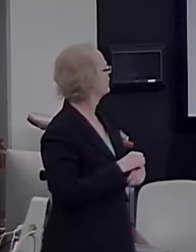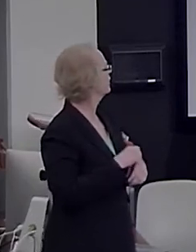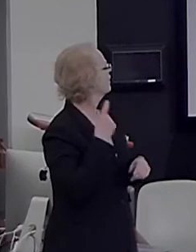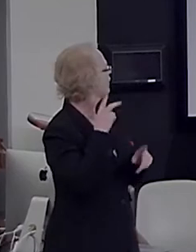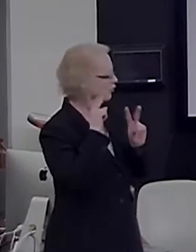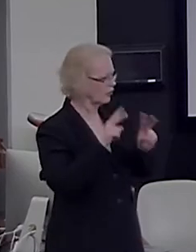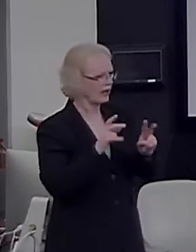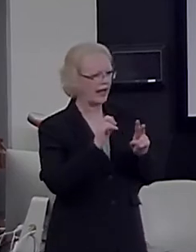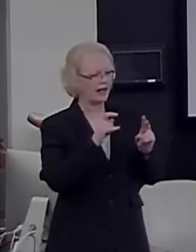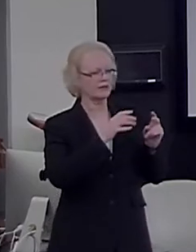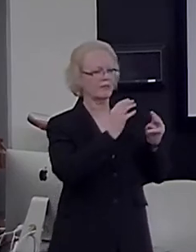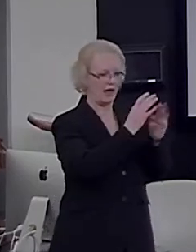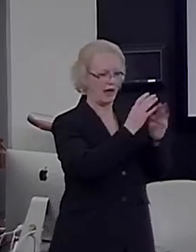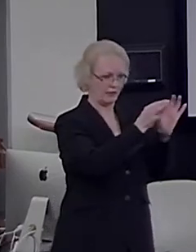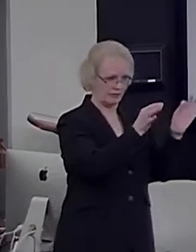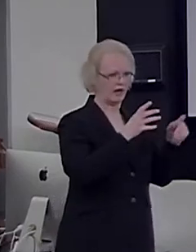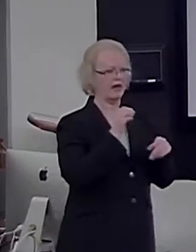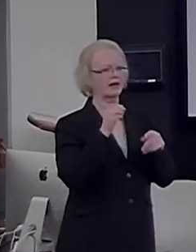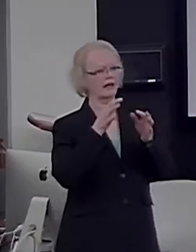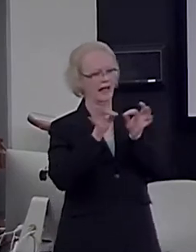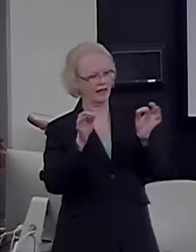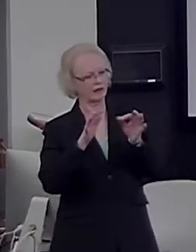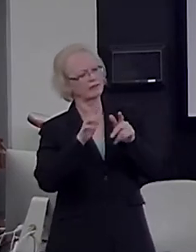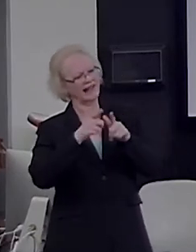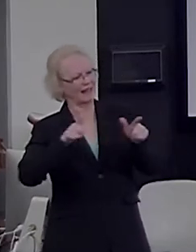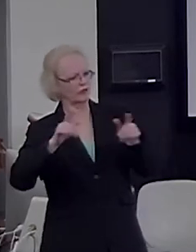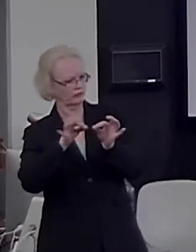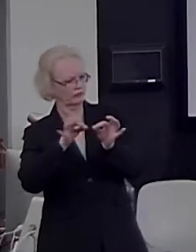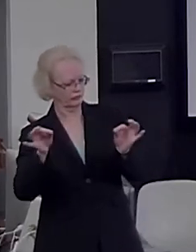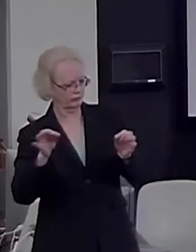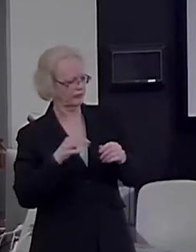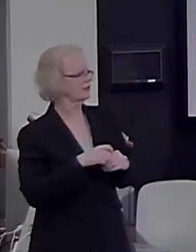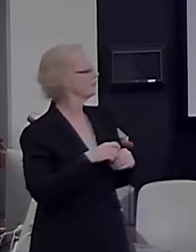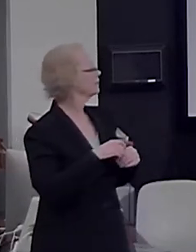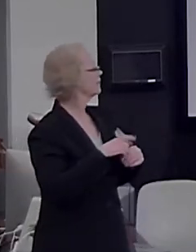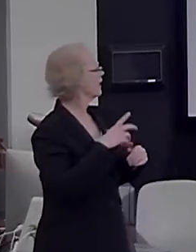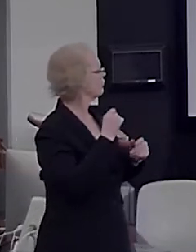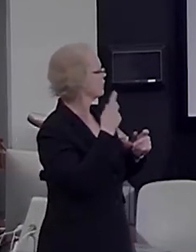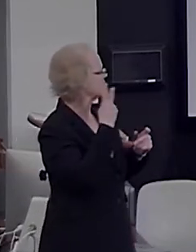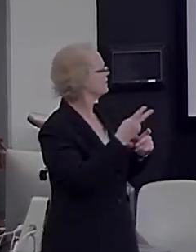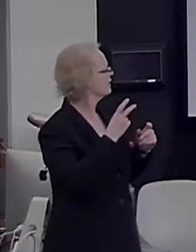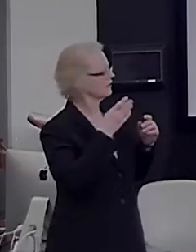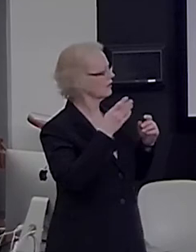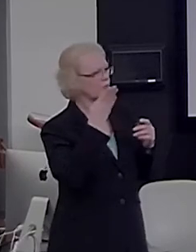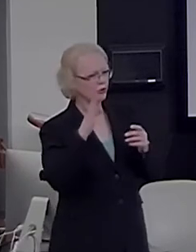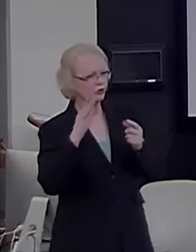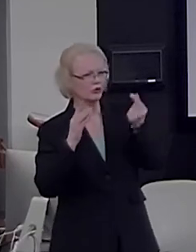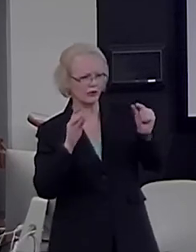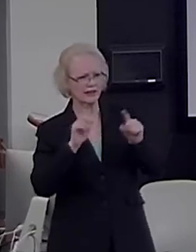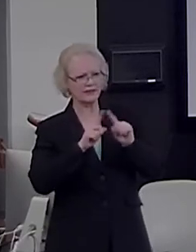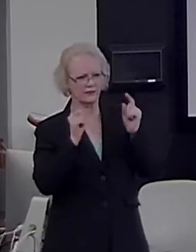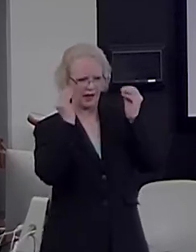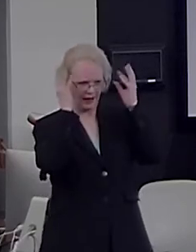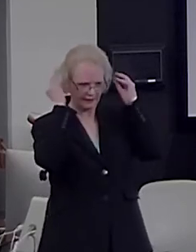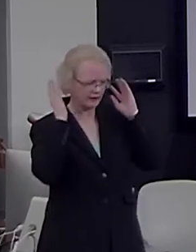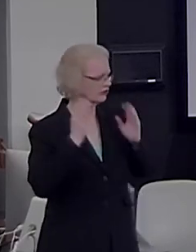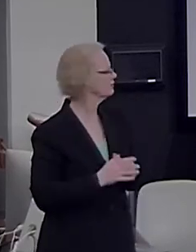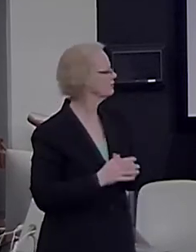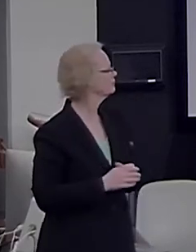facts from your general knowledge or from your self-knowledge, you activate these areas in green here. Double dissociation.